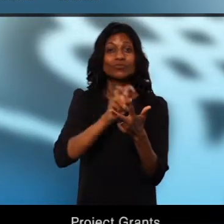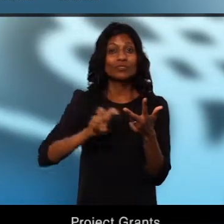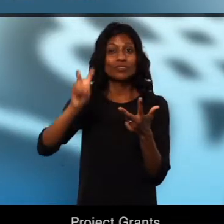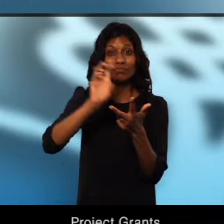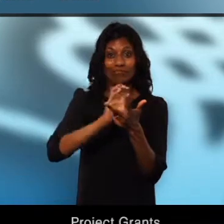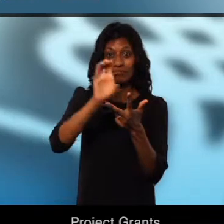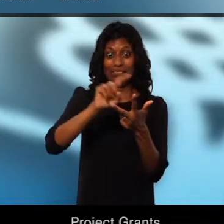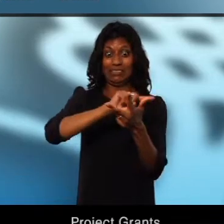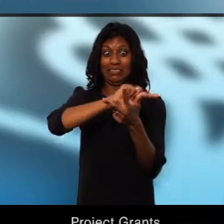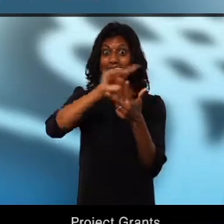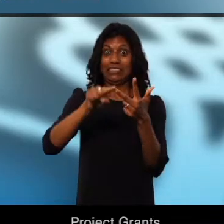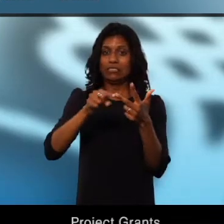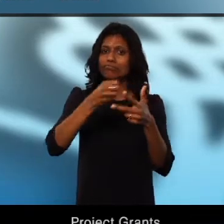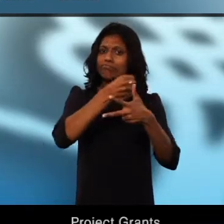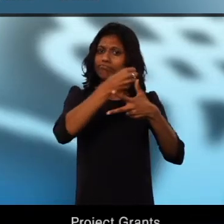grants, and travel grants.